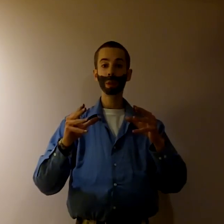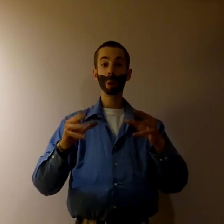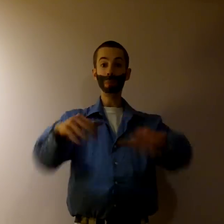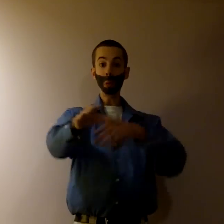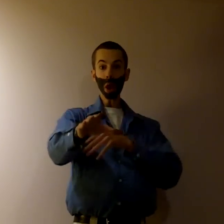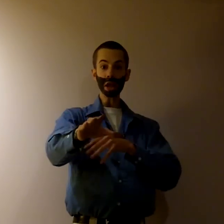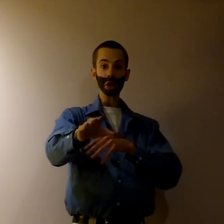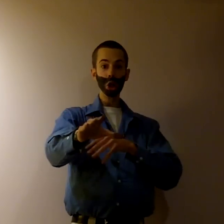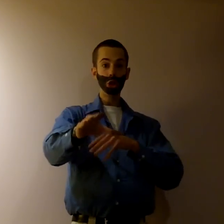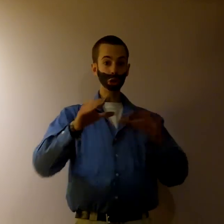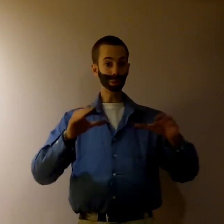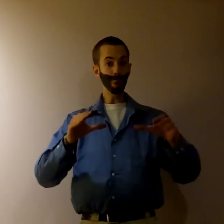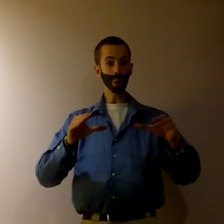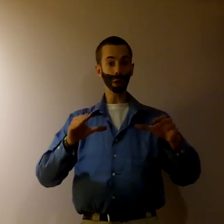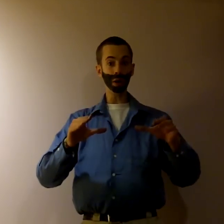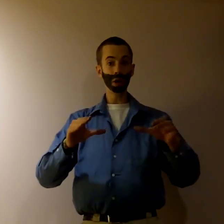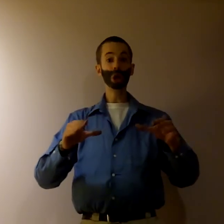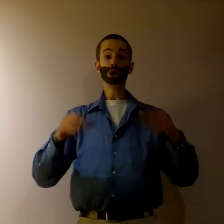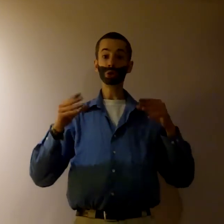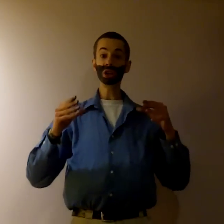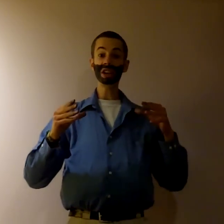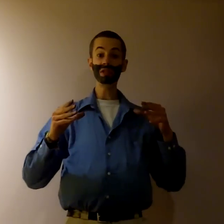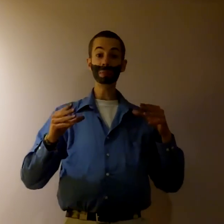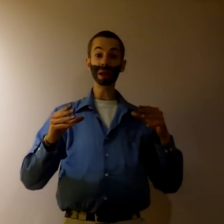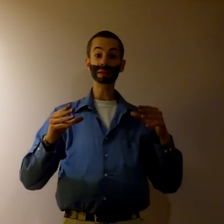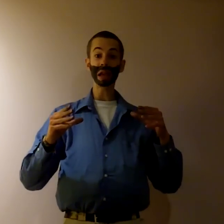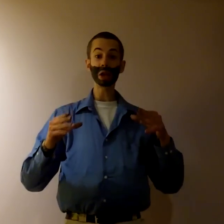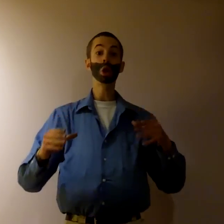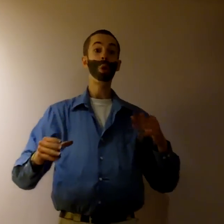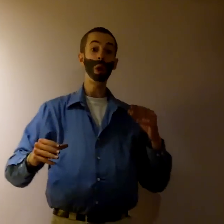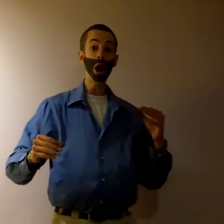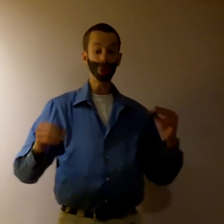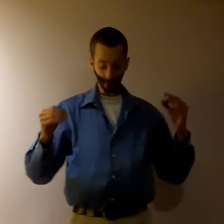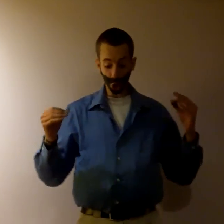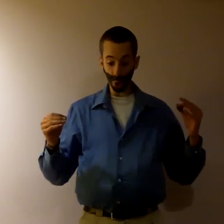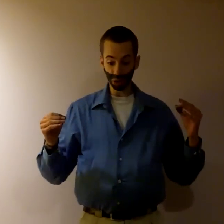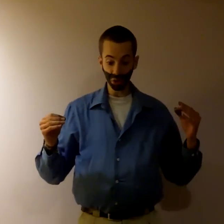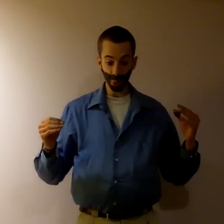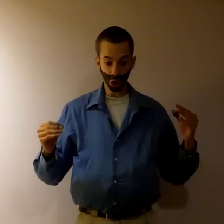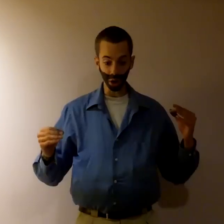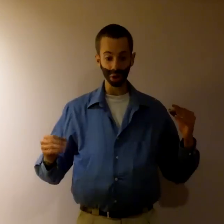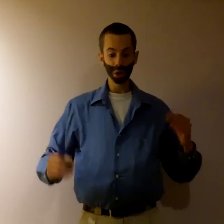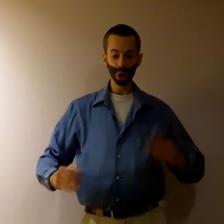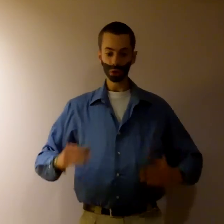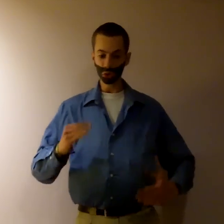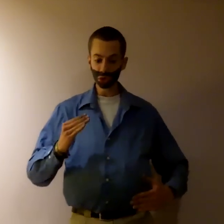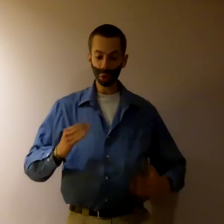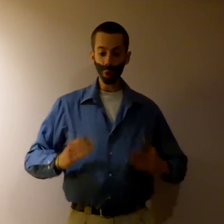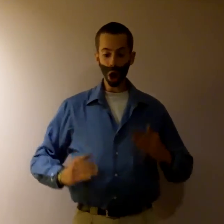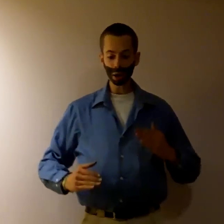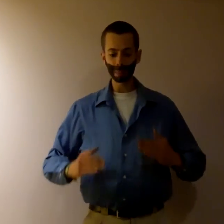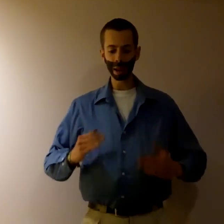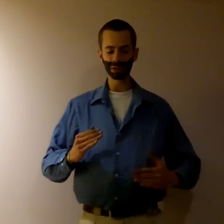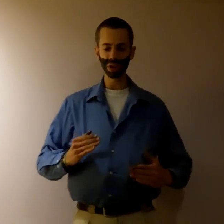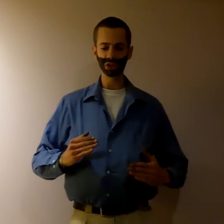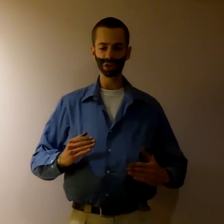But wait! There's more! You can even meditate while going to work, using walking meditation.